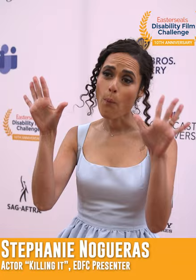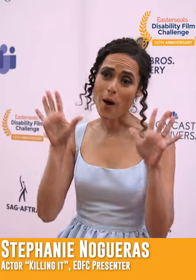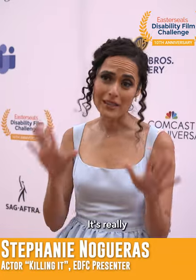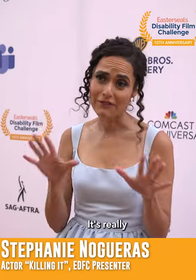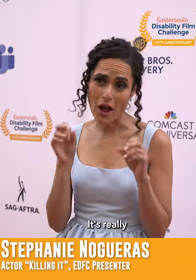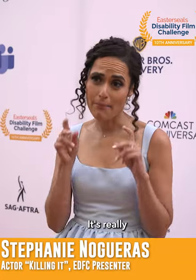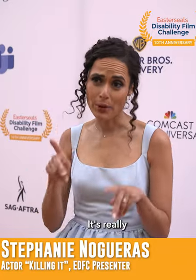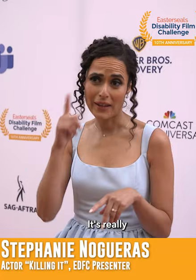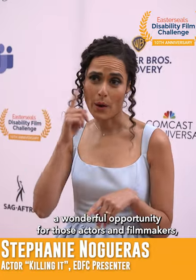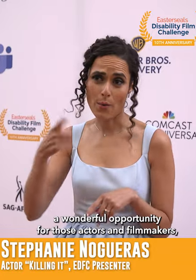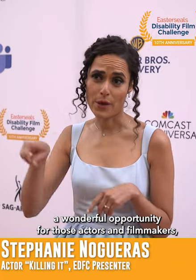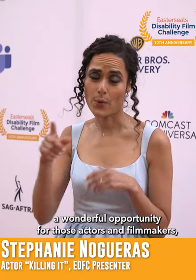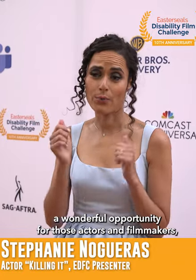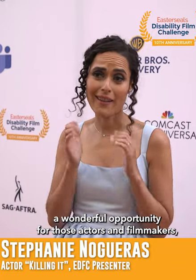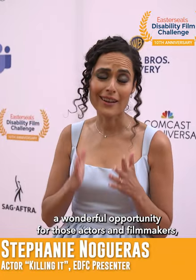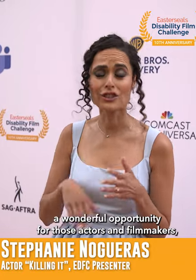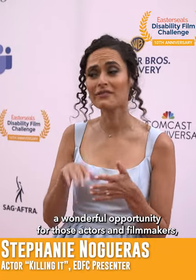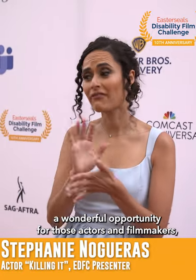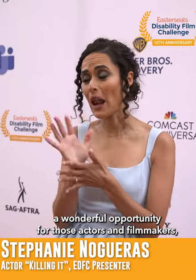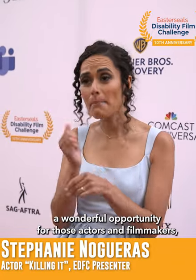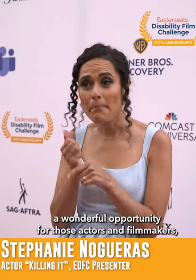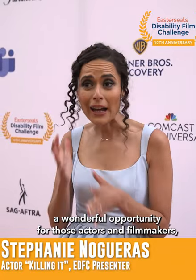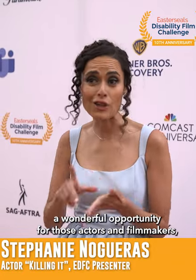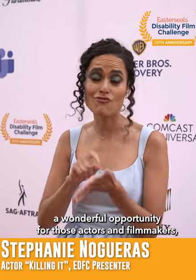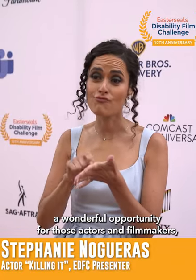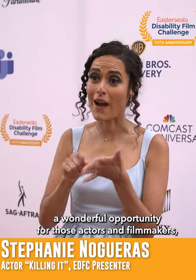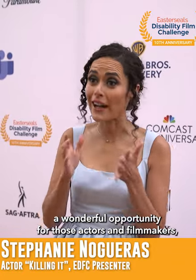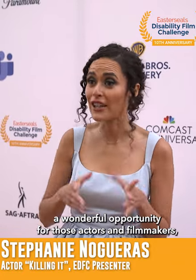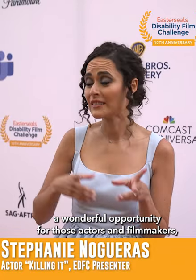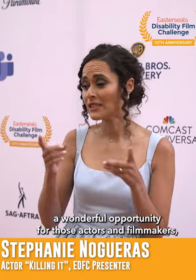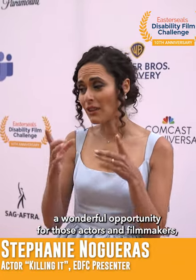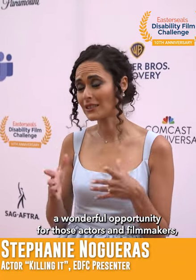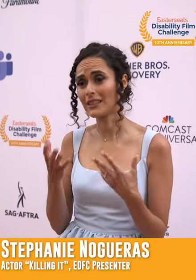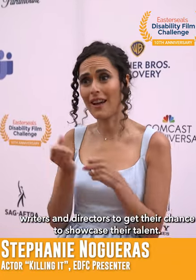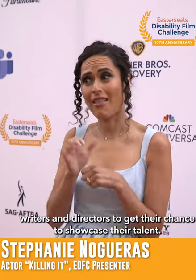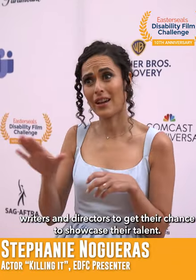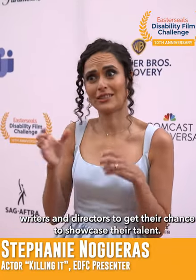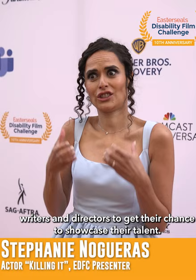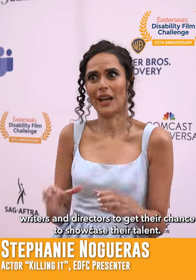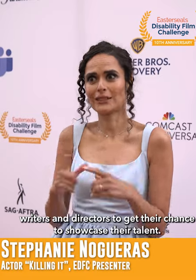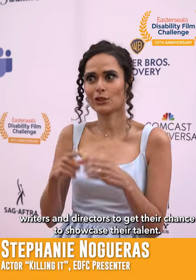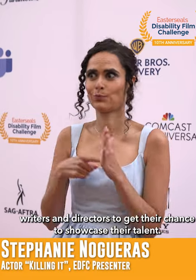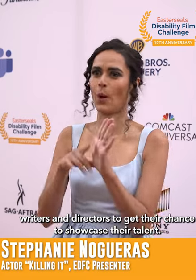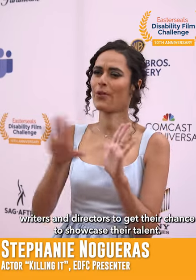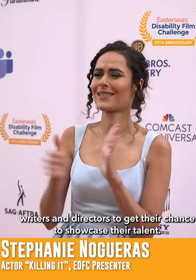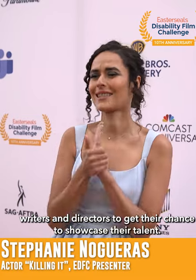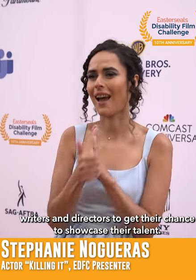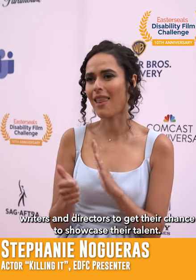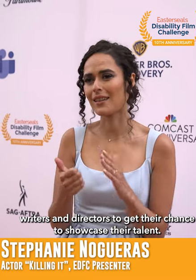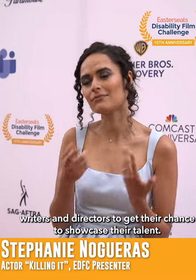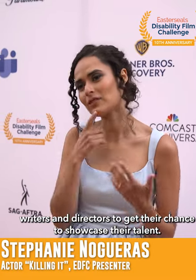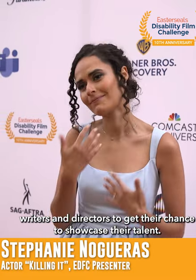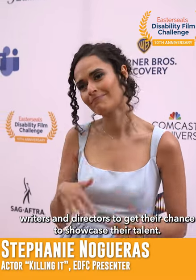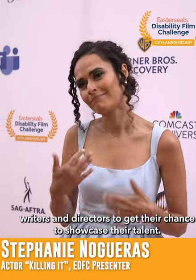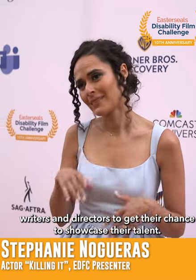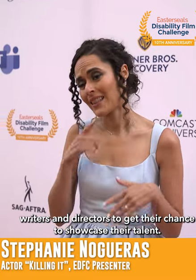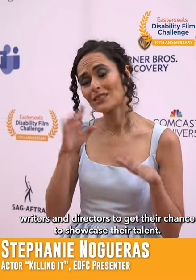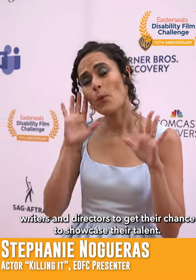It's really a wonderful opportunity for those actors and filmmakers, writers and directors to get their chance to showcase their